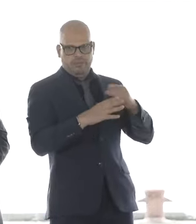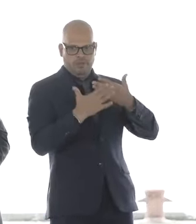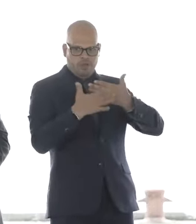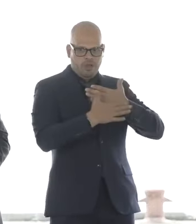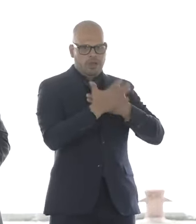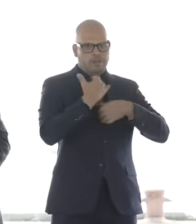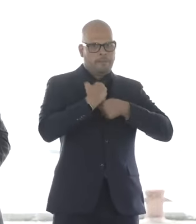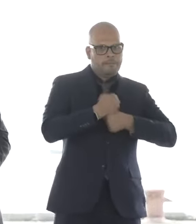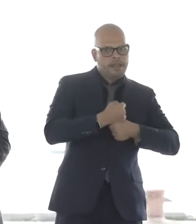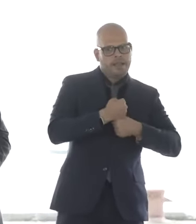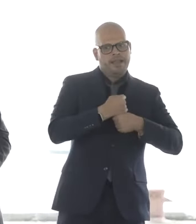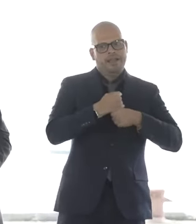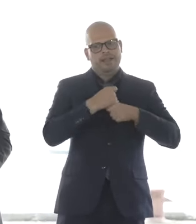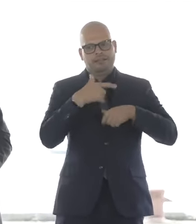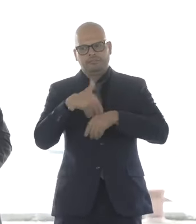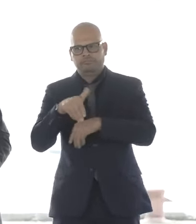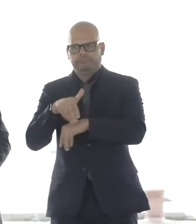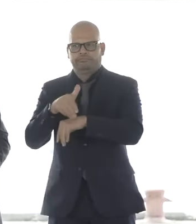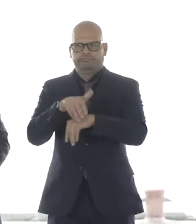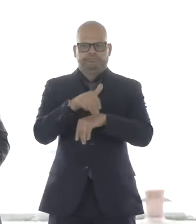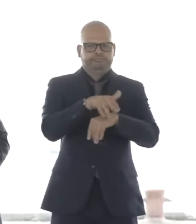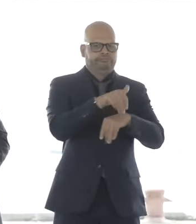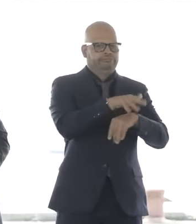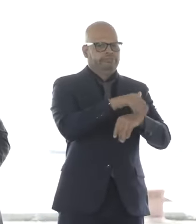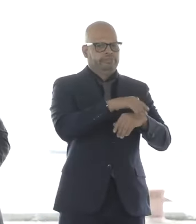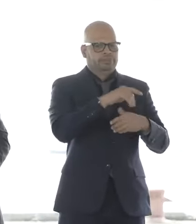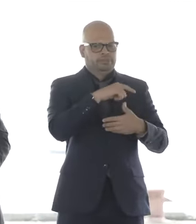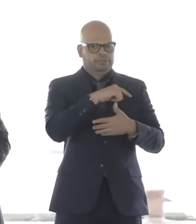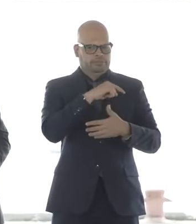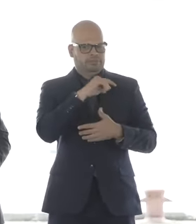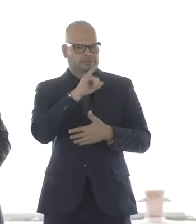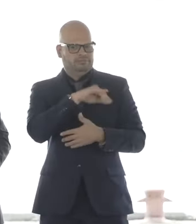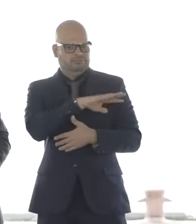the wind farms to be constructed offshore.